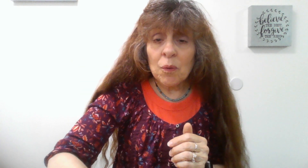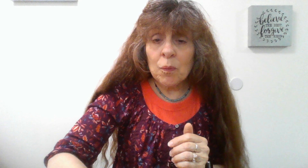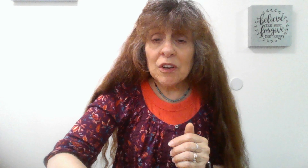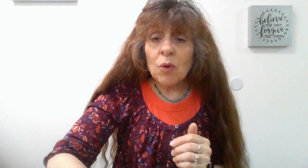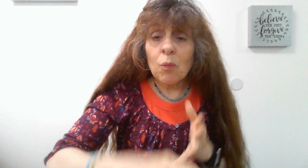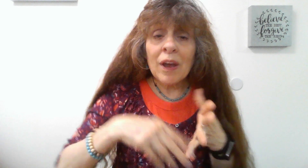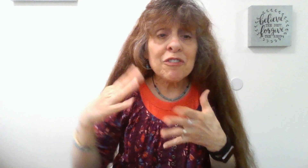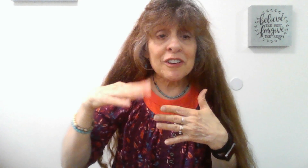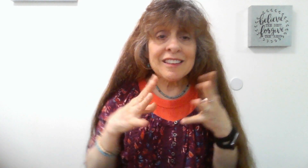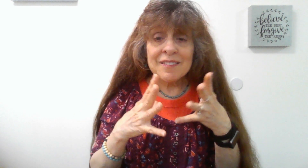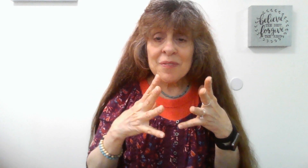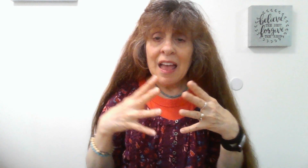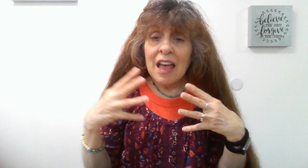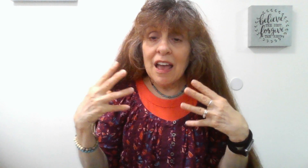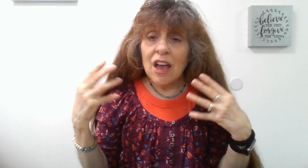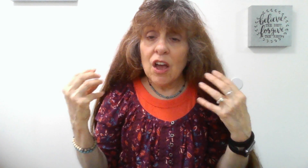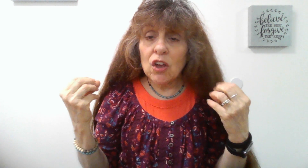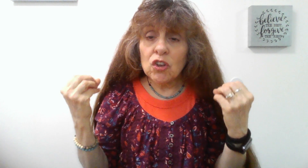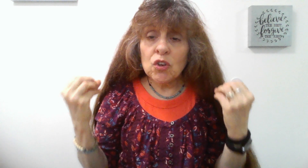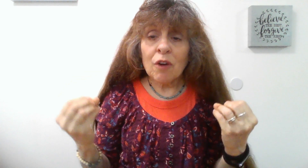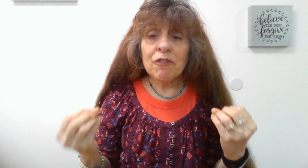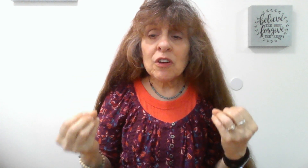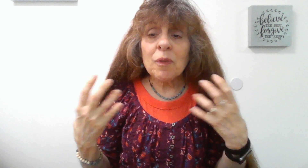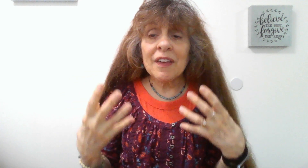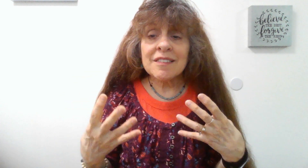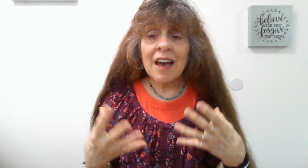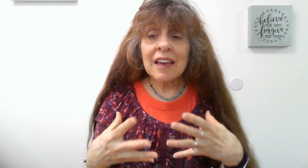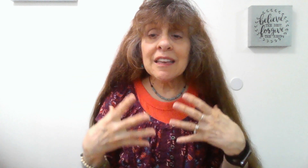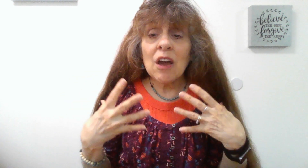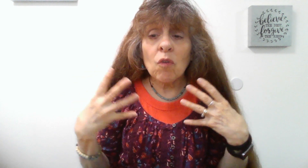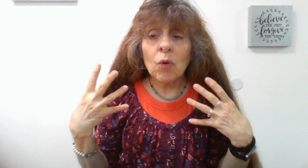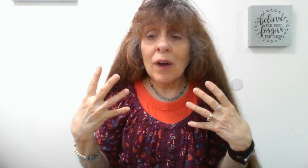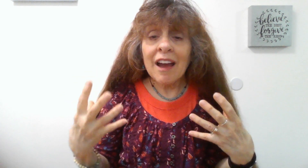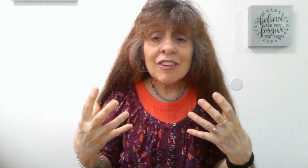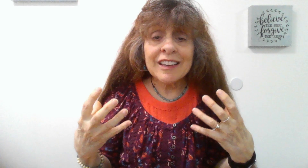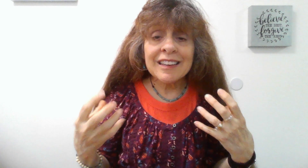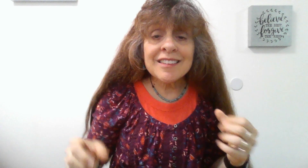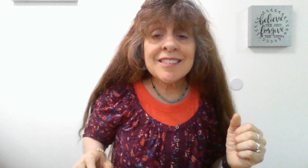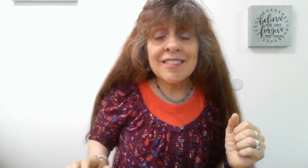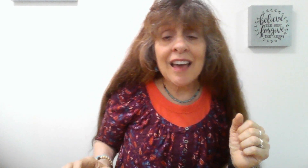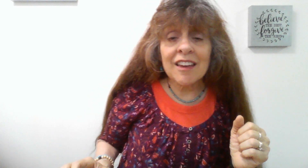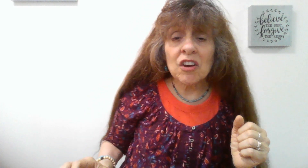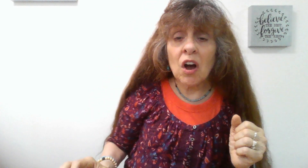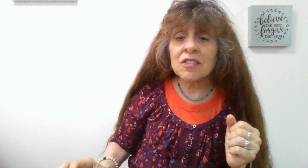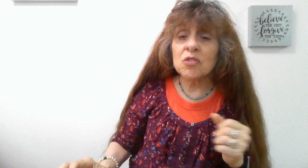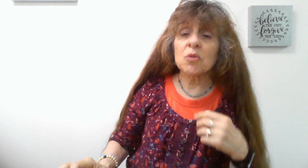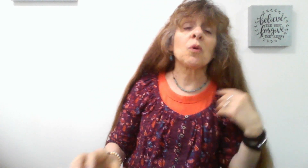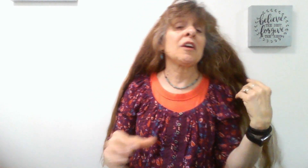when you are wavering, you are filled with anxiety over whatever it is that causes you to worry